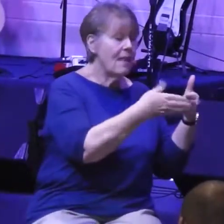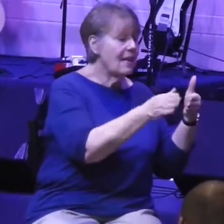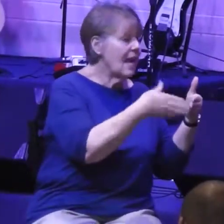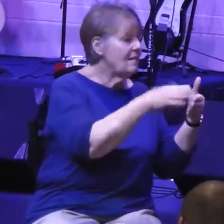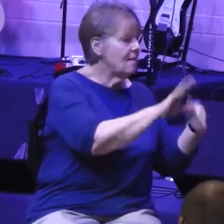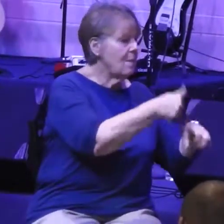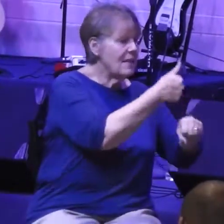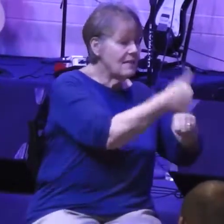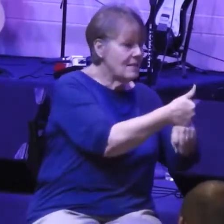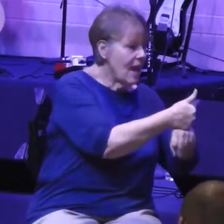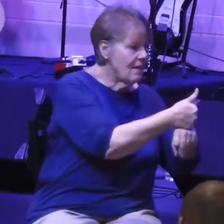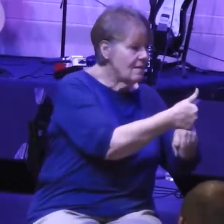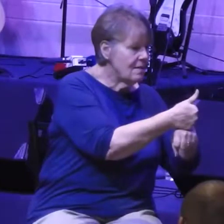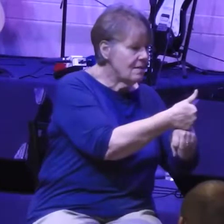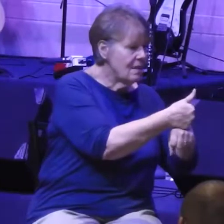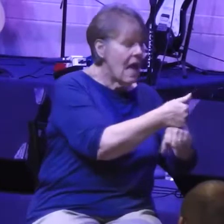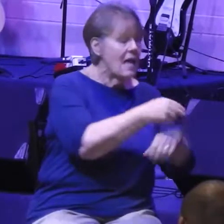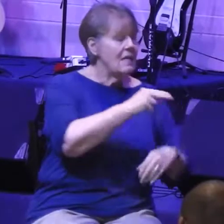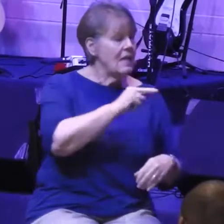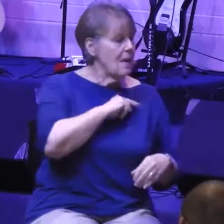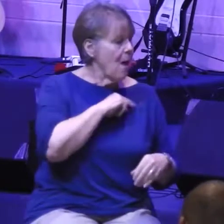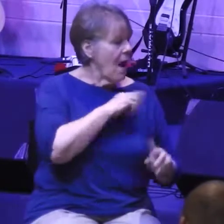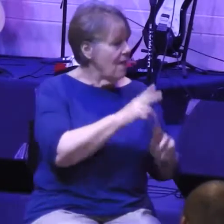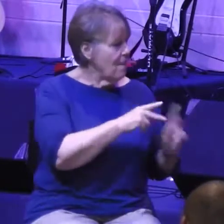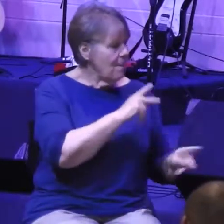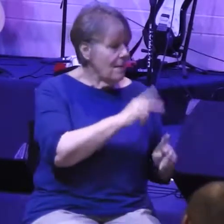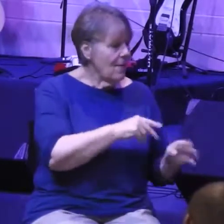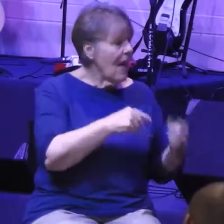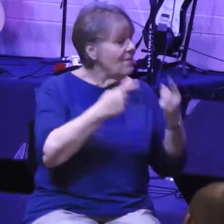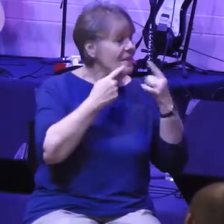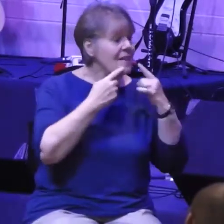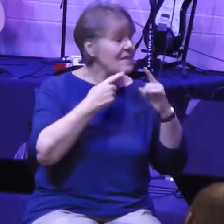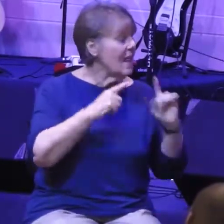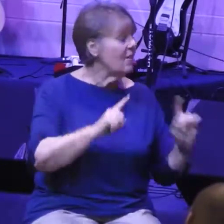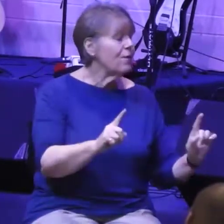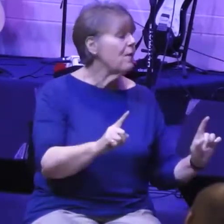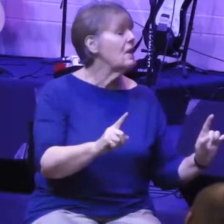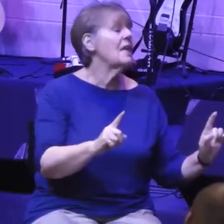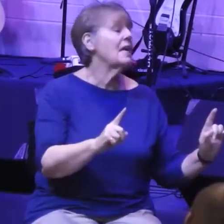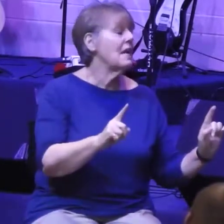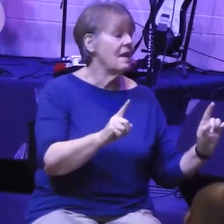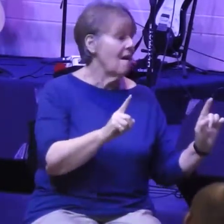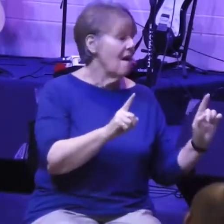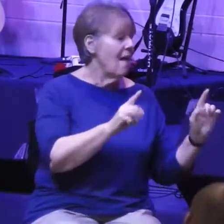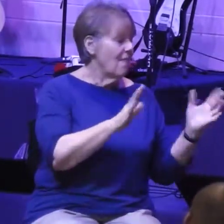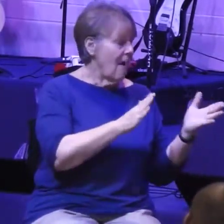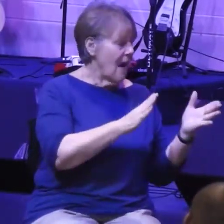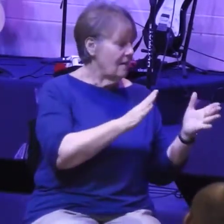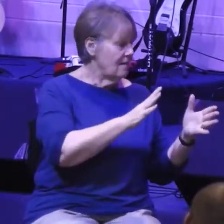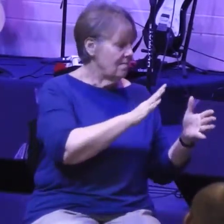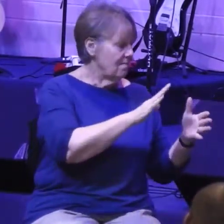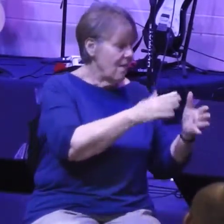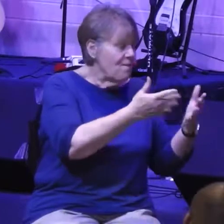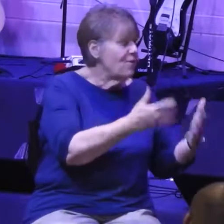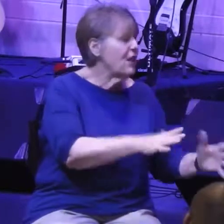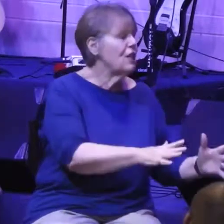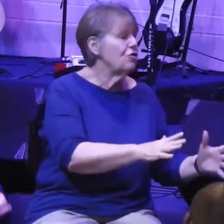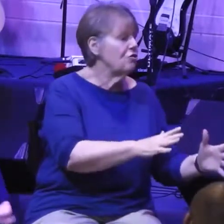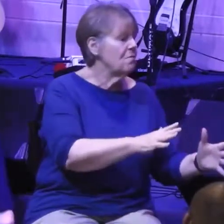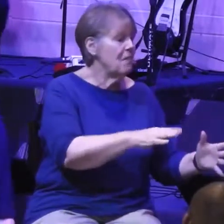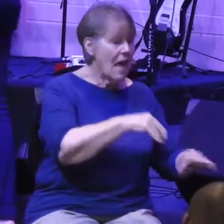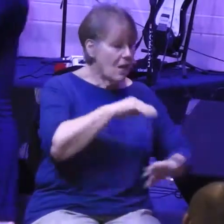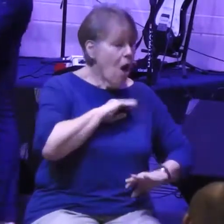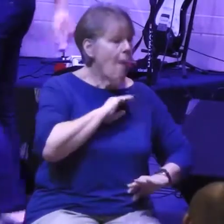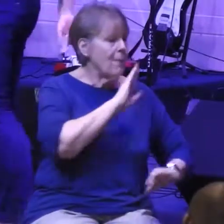Nehemiah and God's people successfully navigated attempt number one and attempt number two to ruin their plans